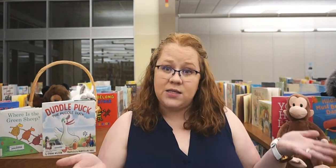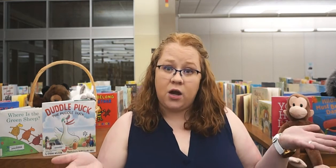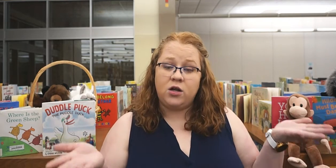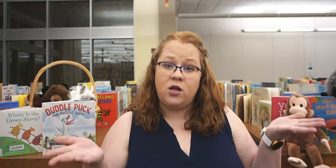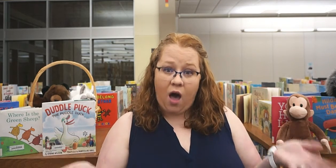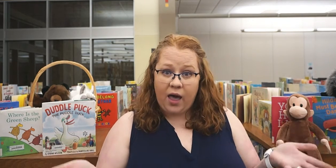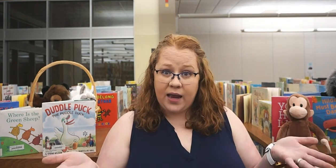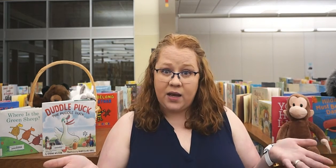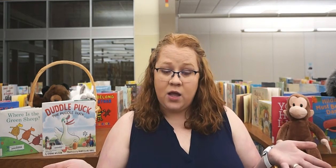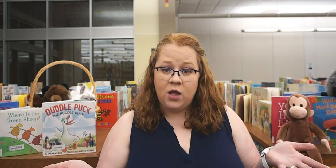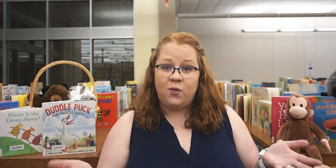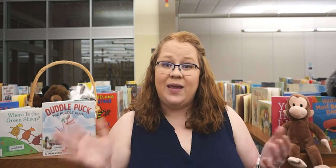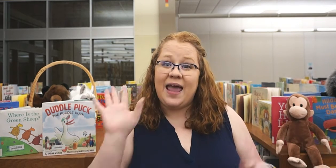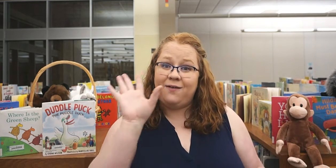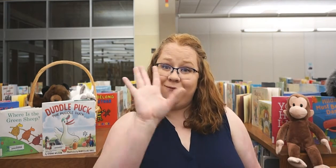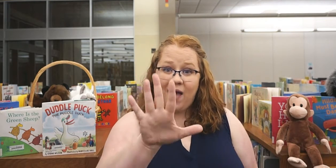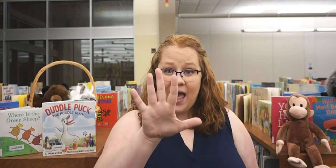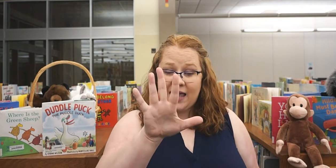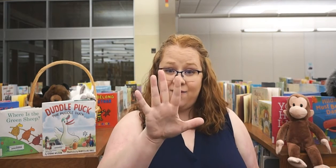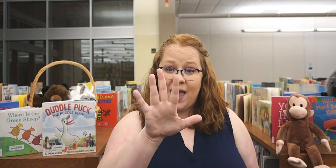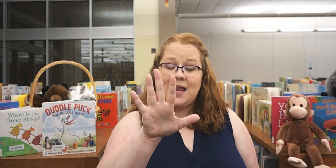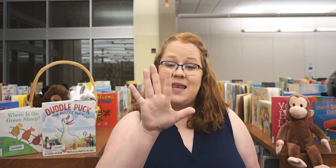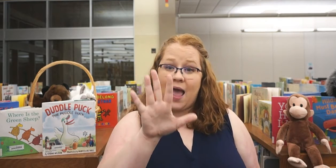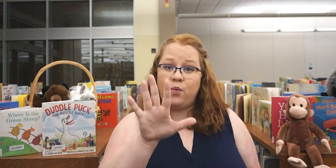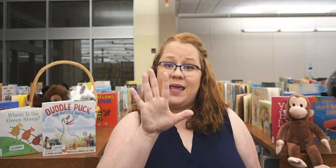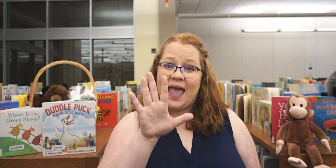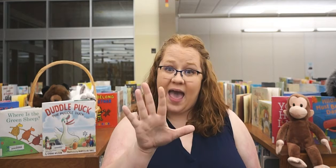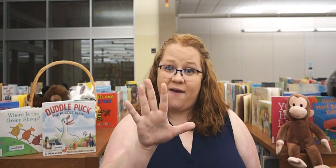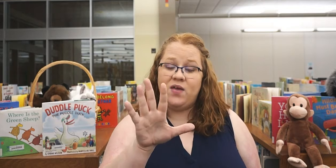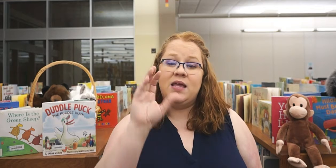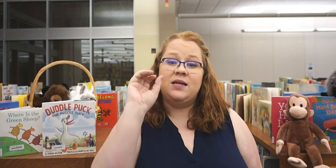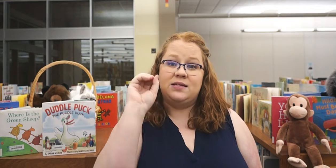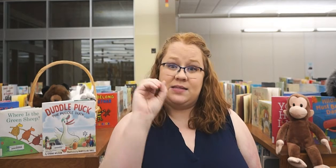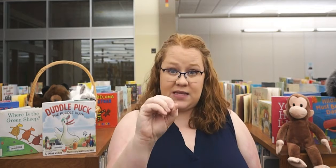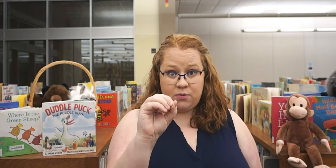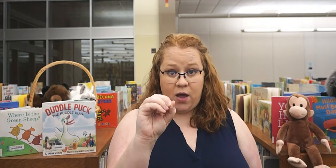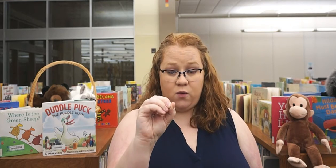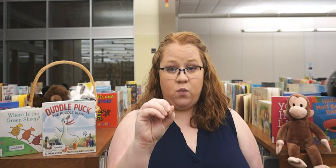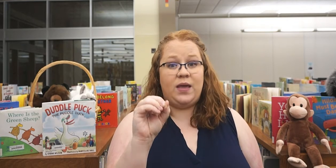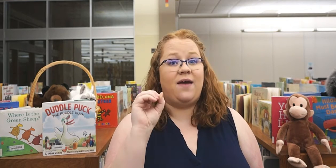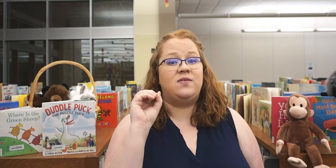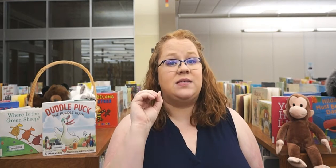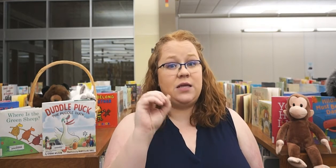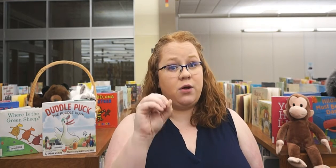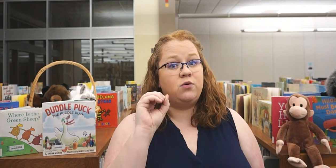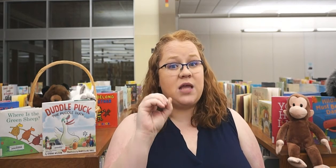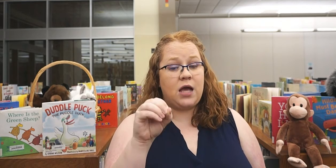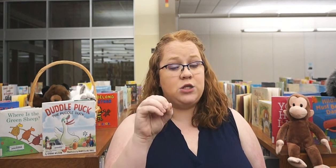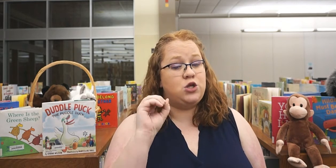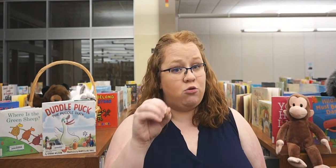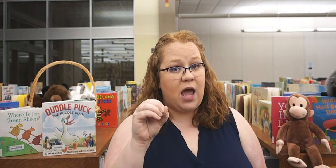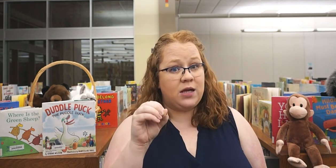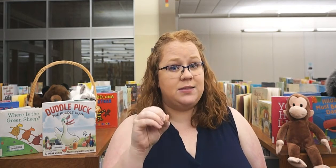are gone. We had five, and now we have zero. We have zero ducks, no ducks.